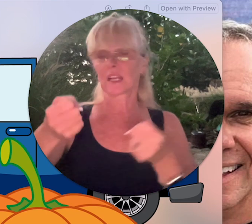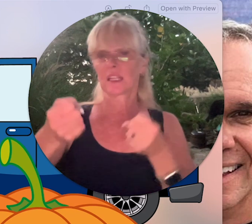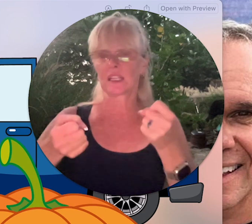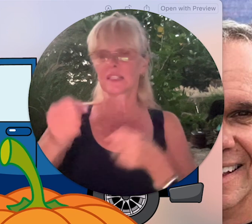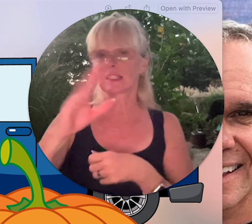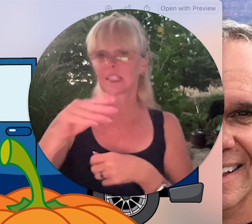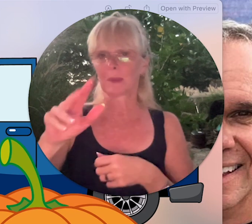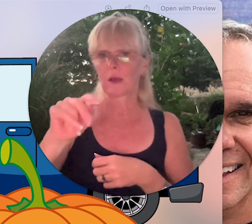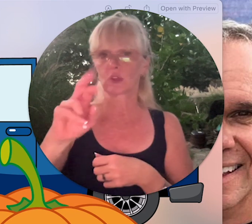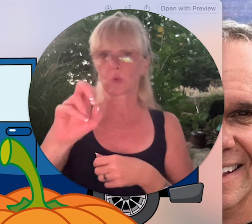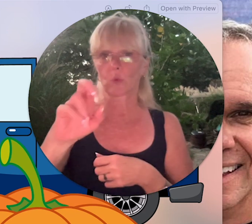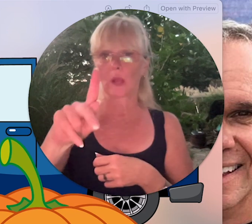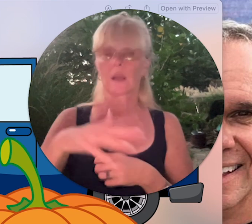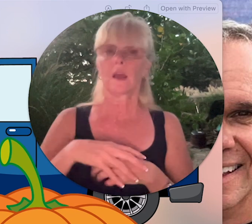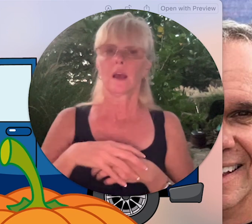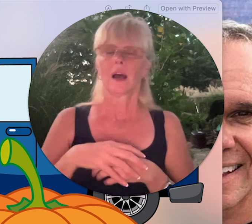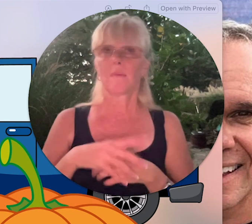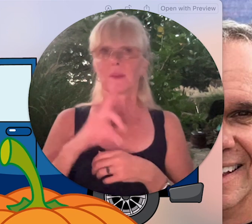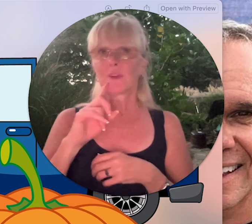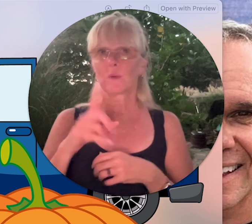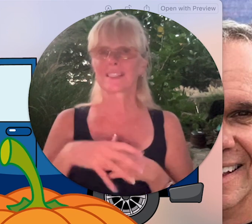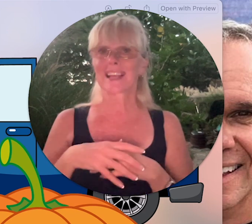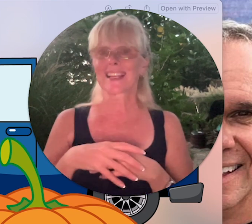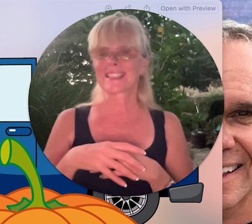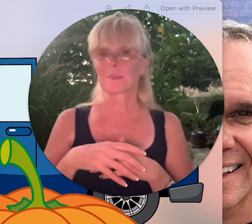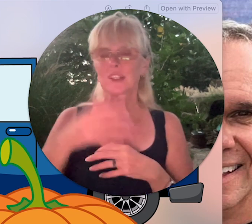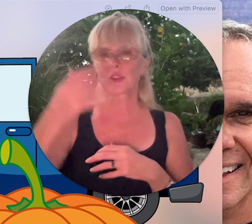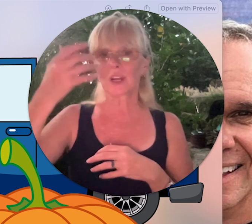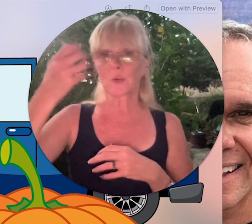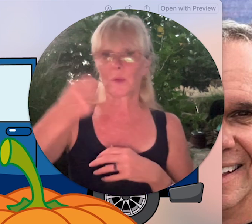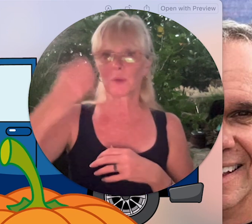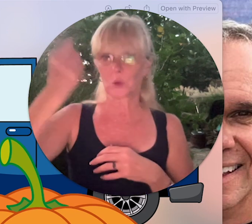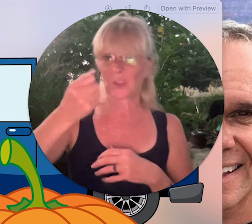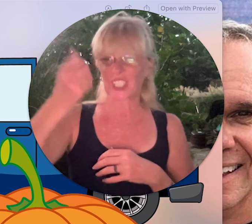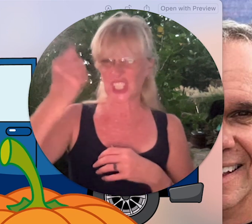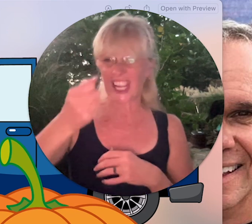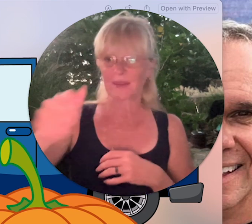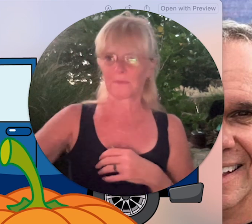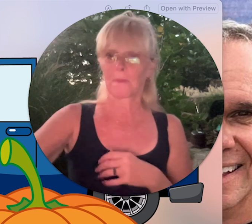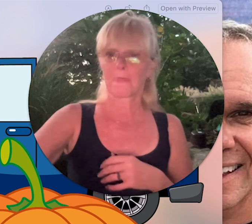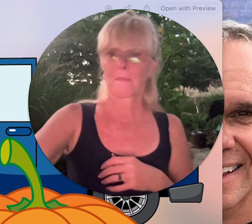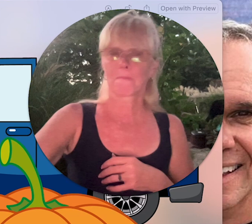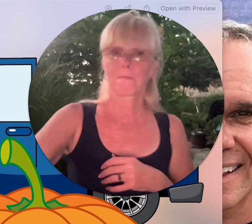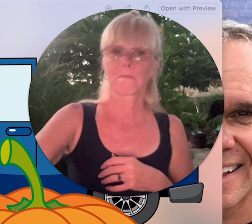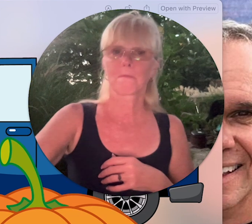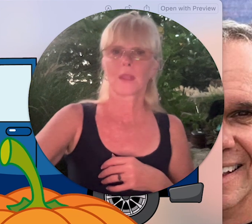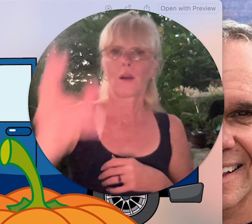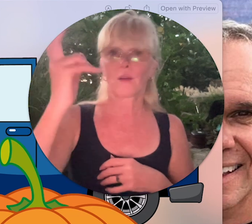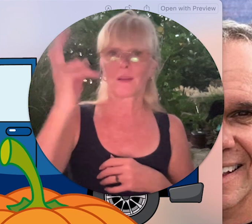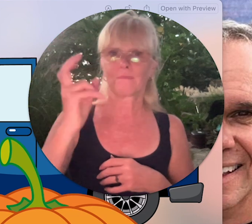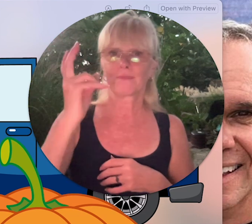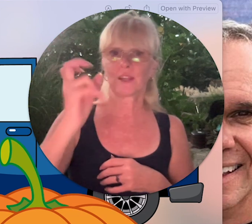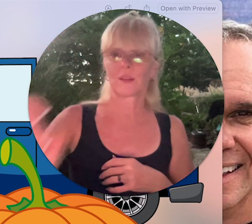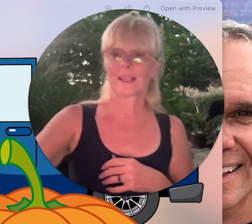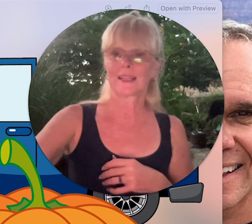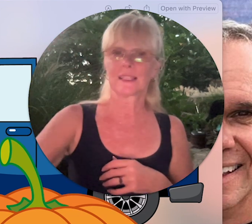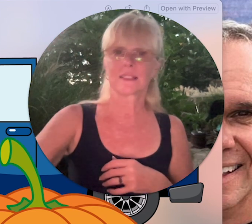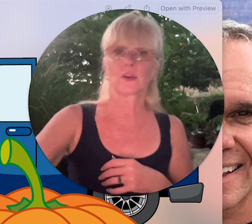this and spell truck if it was like a semi truck we would pull the chain or you know like this okay